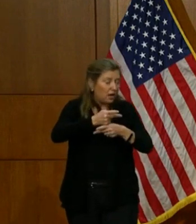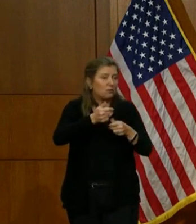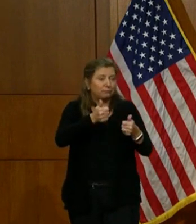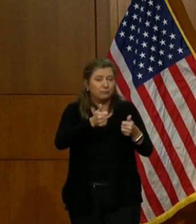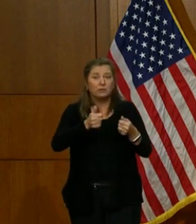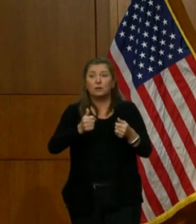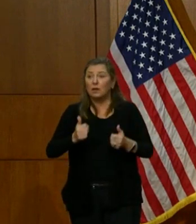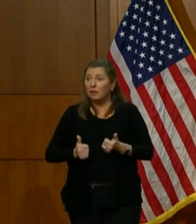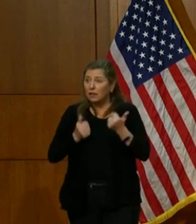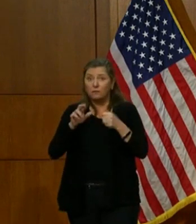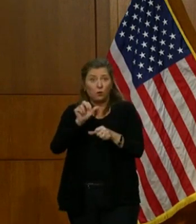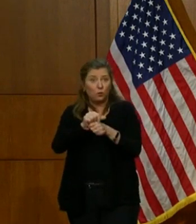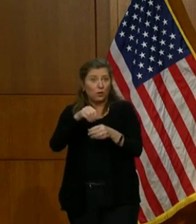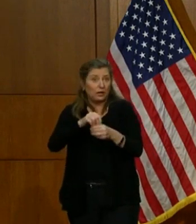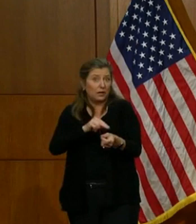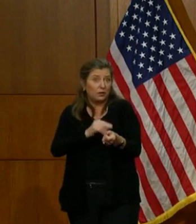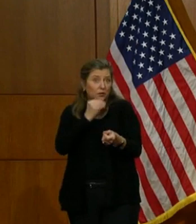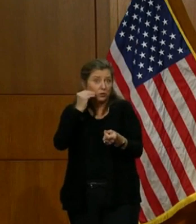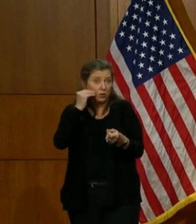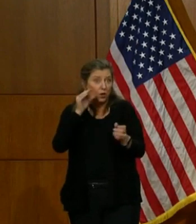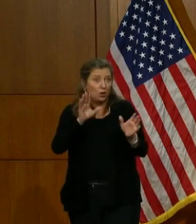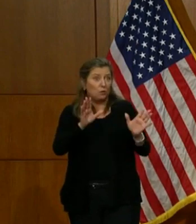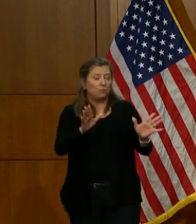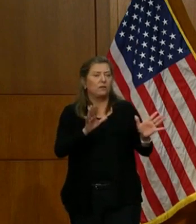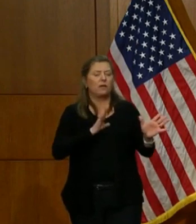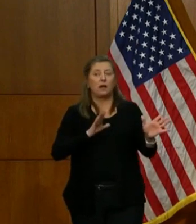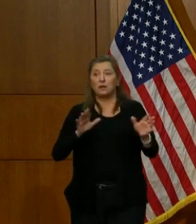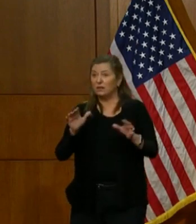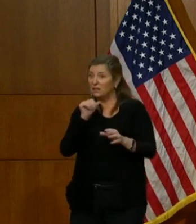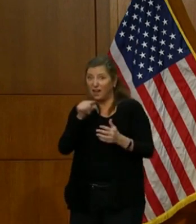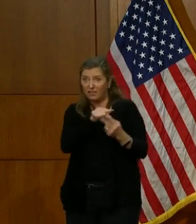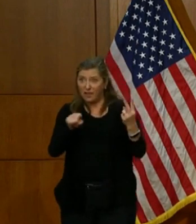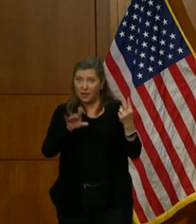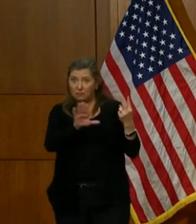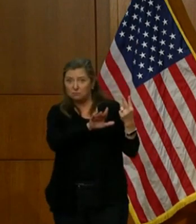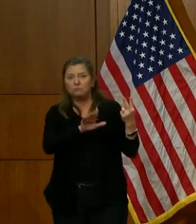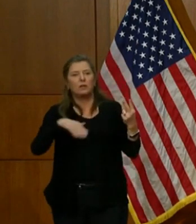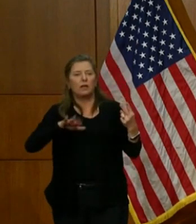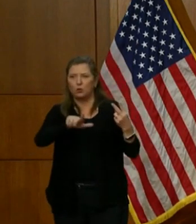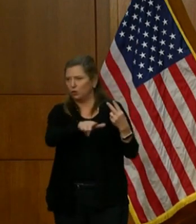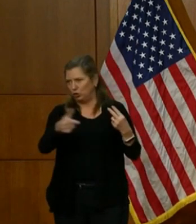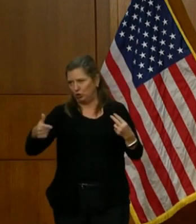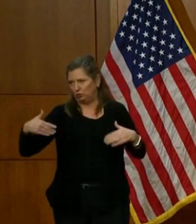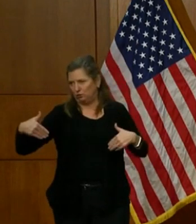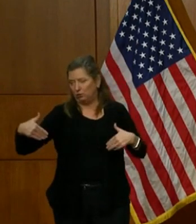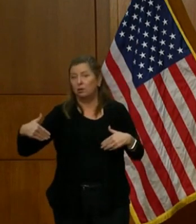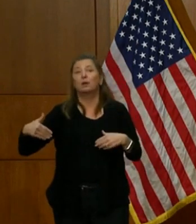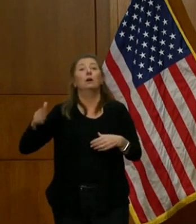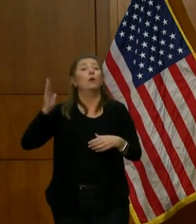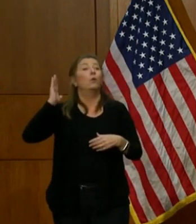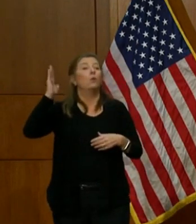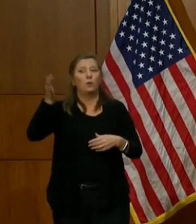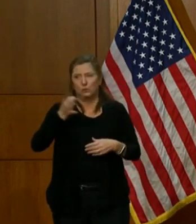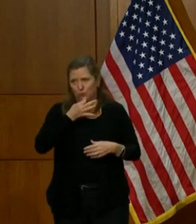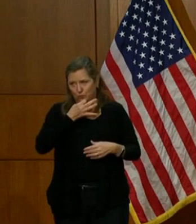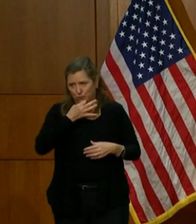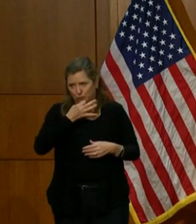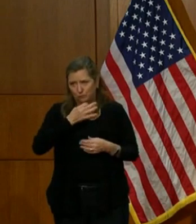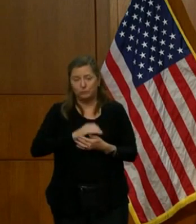work in a nursing home, you don't do anything. It's not yet your turn, but it will be soon.